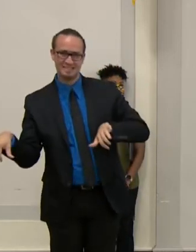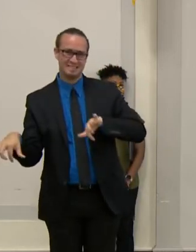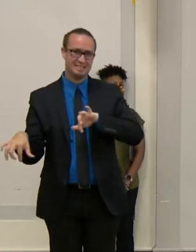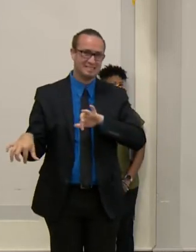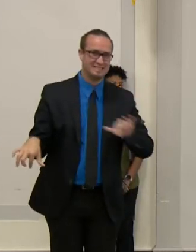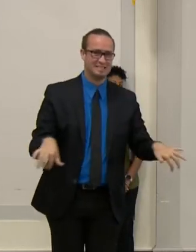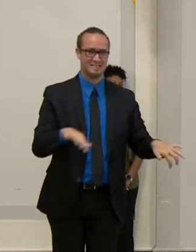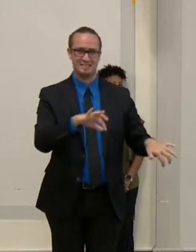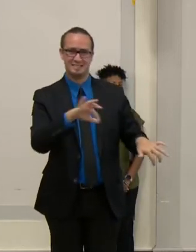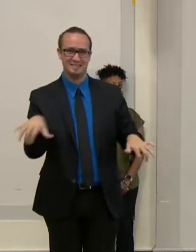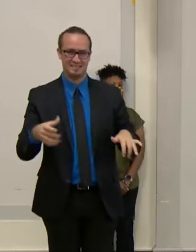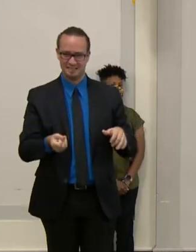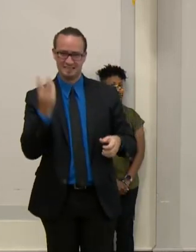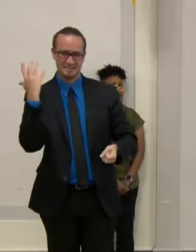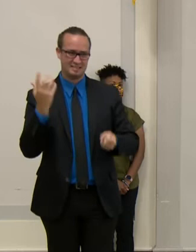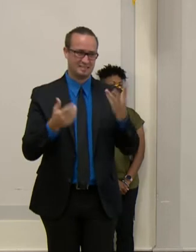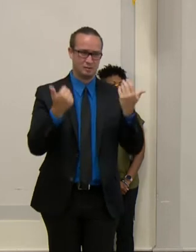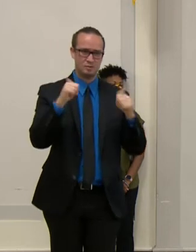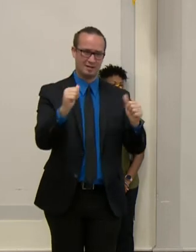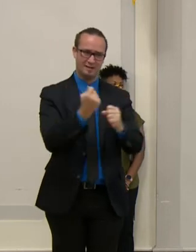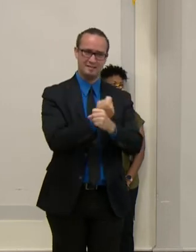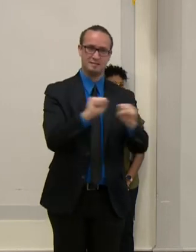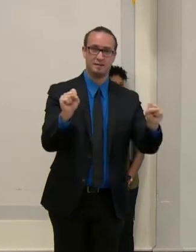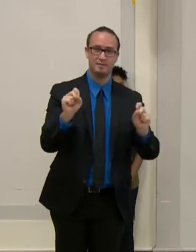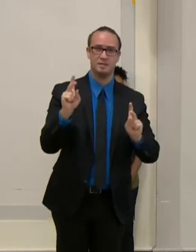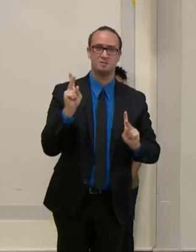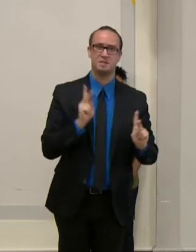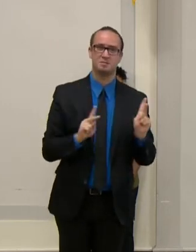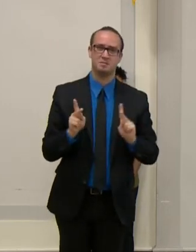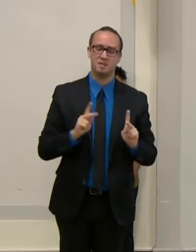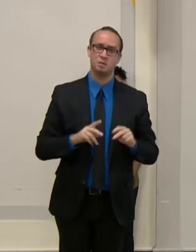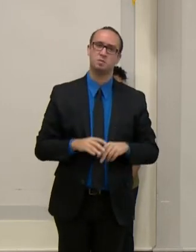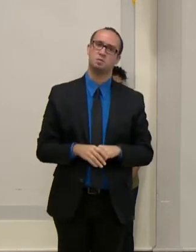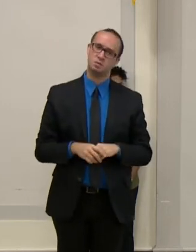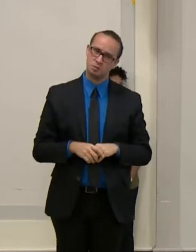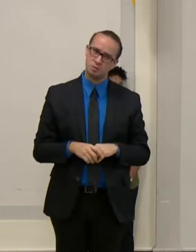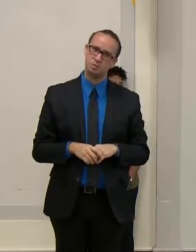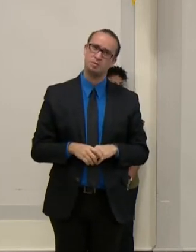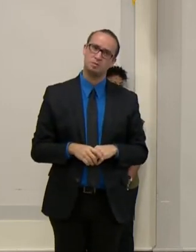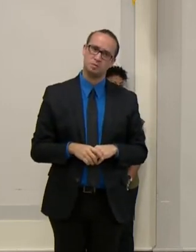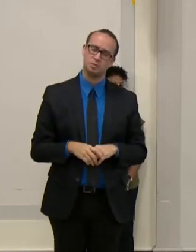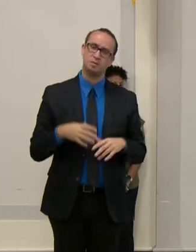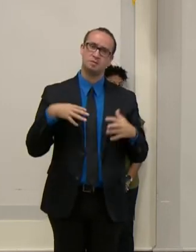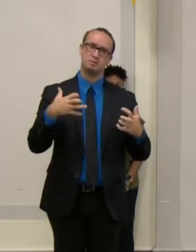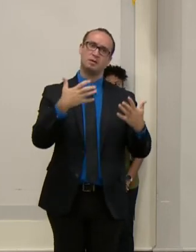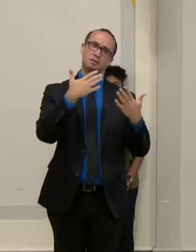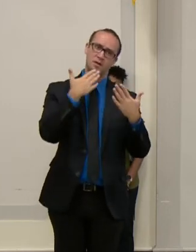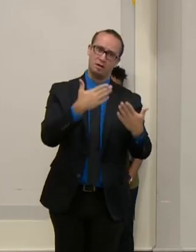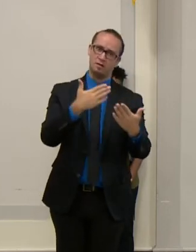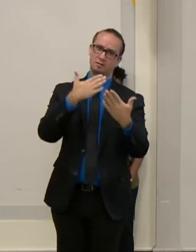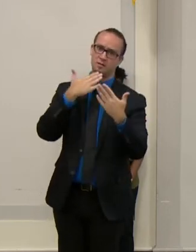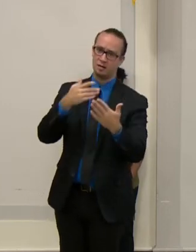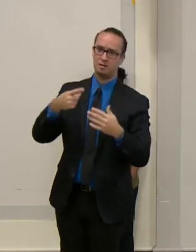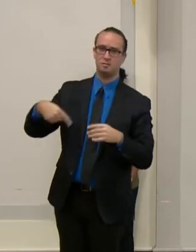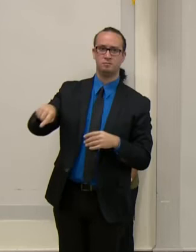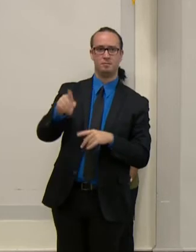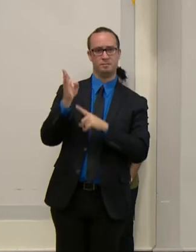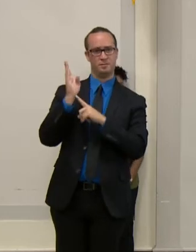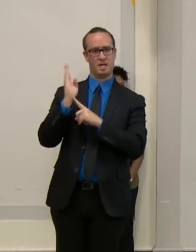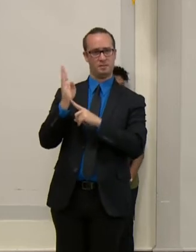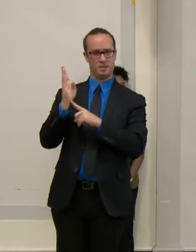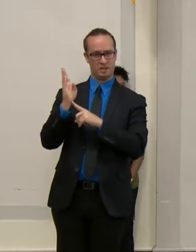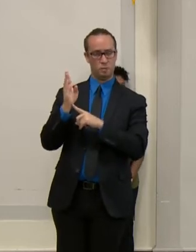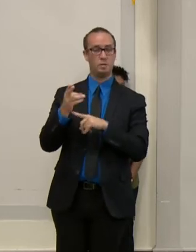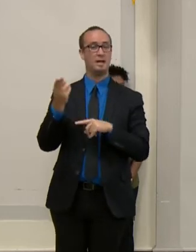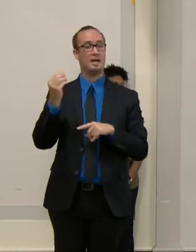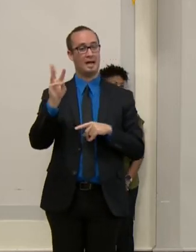residents. And a very special thanks to our first responders from Baltimore County and Howard County who answered the call when